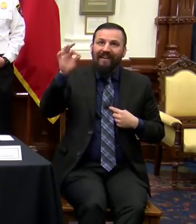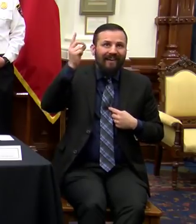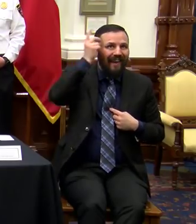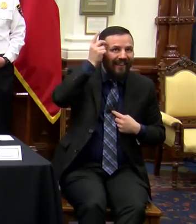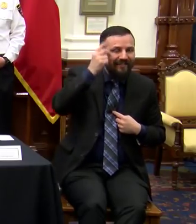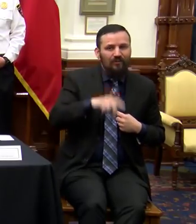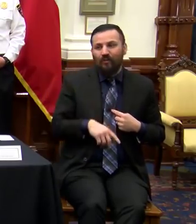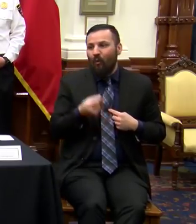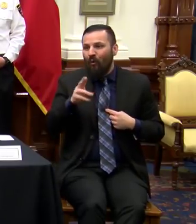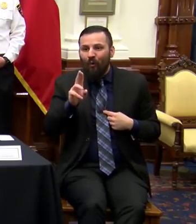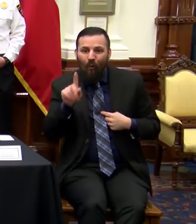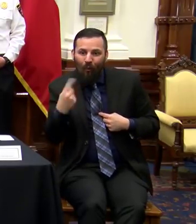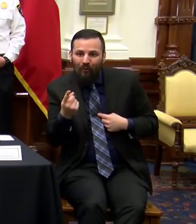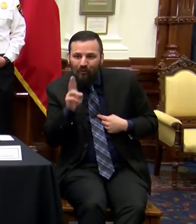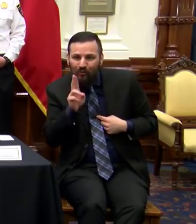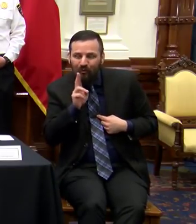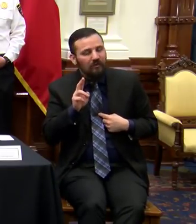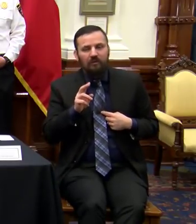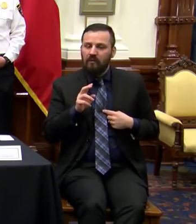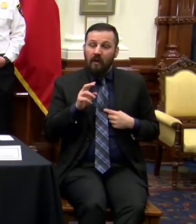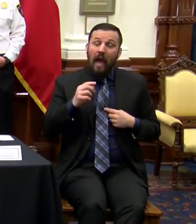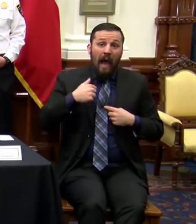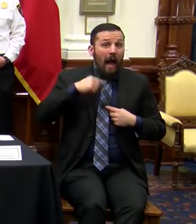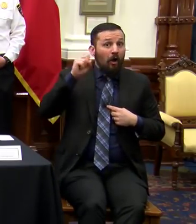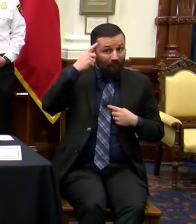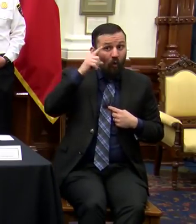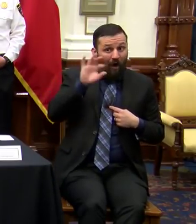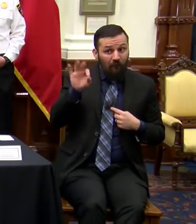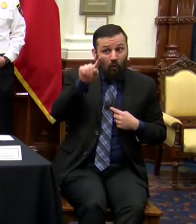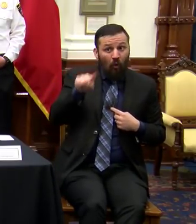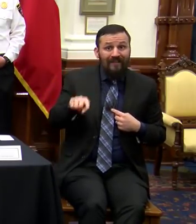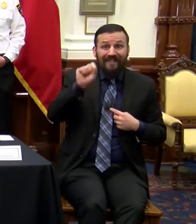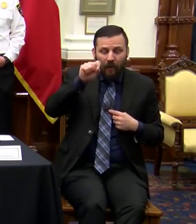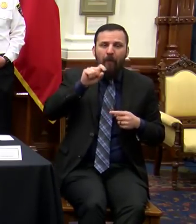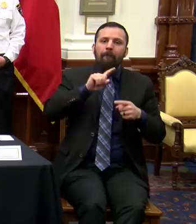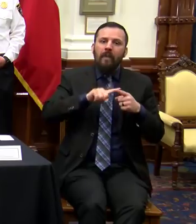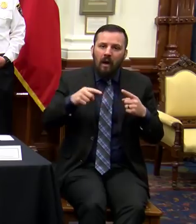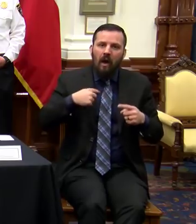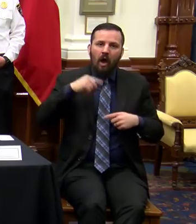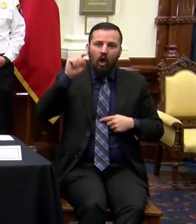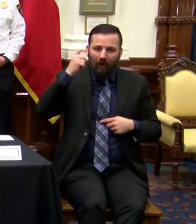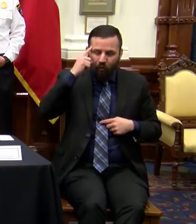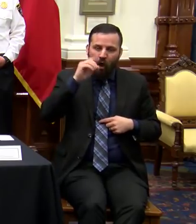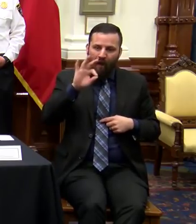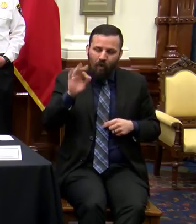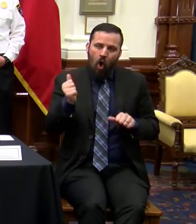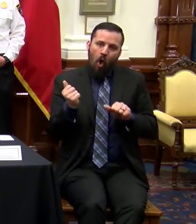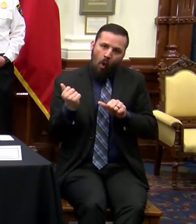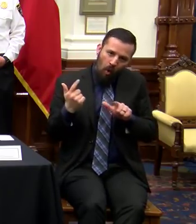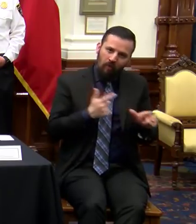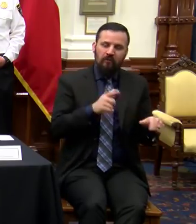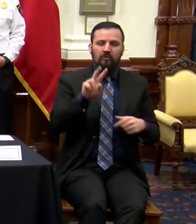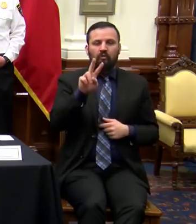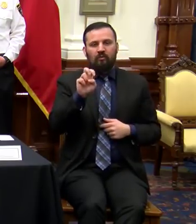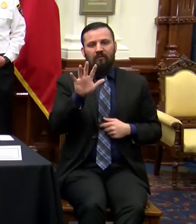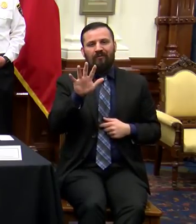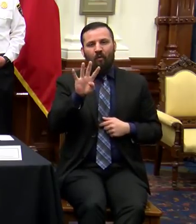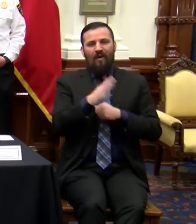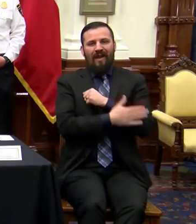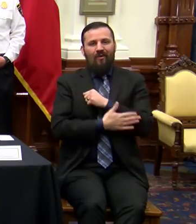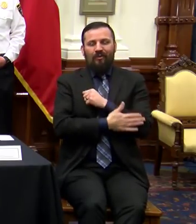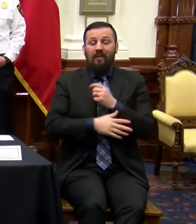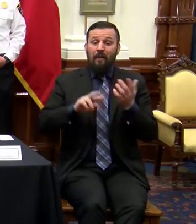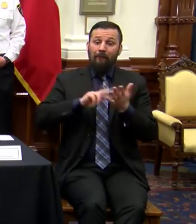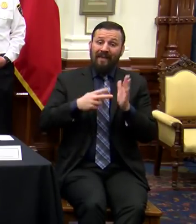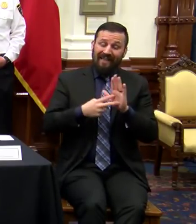not of Houston. I am governor of those locations, but I'm also governor of all 254 counties. And so when it comes